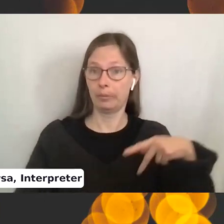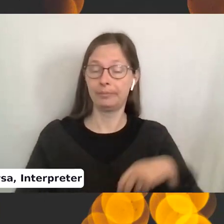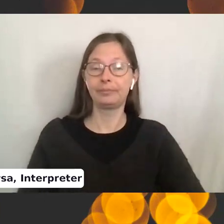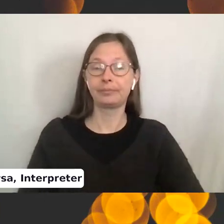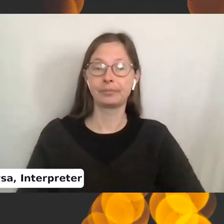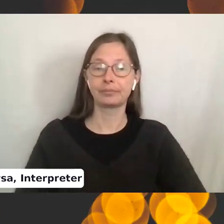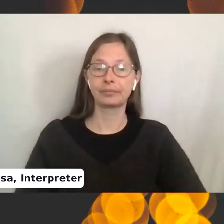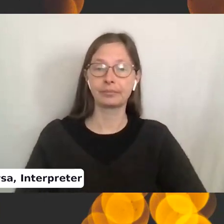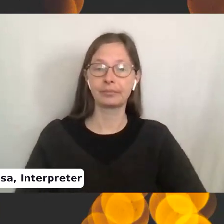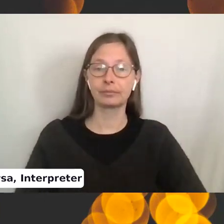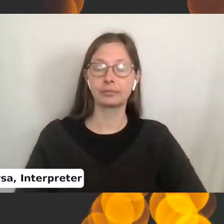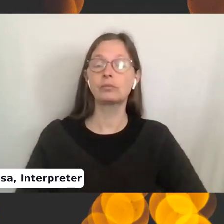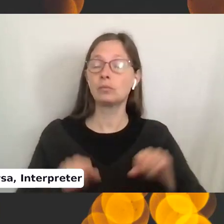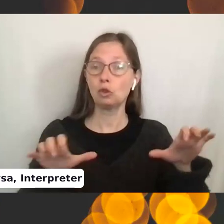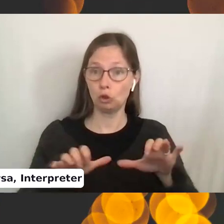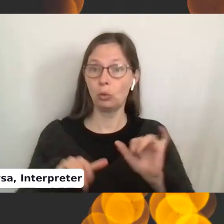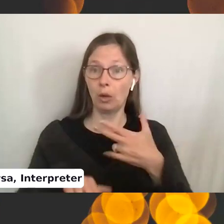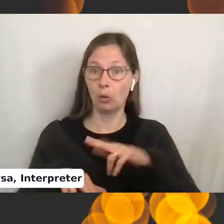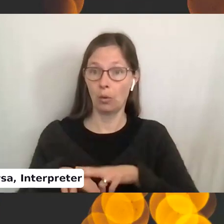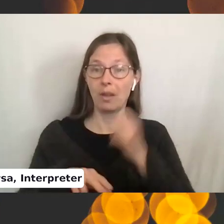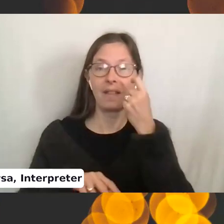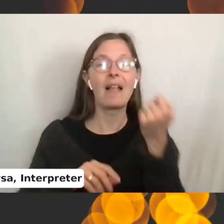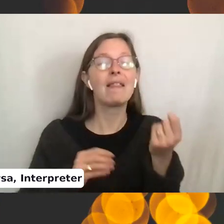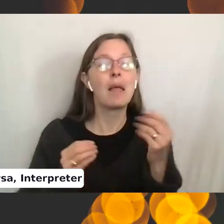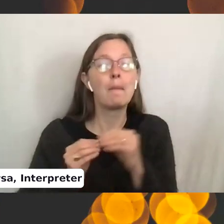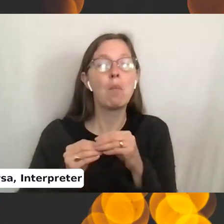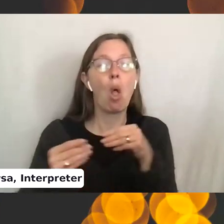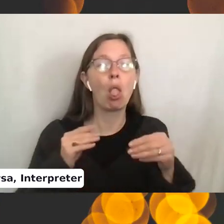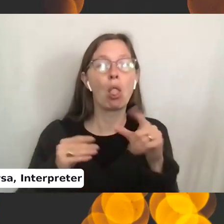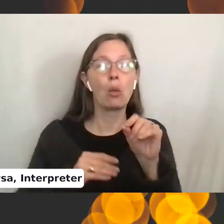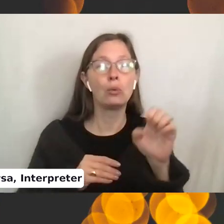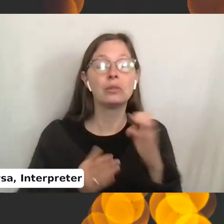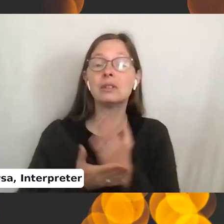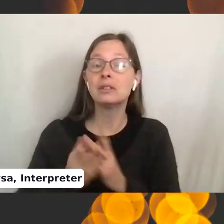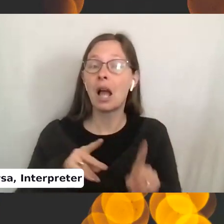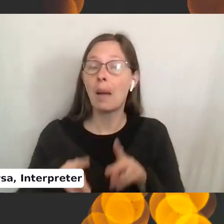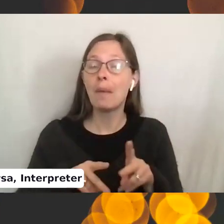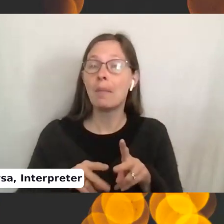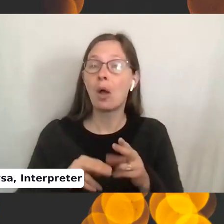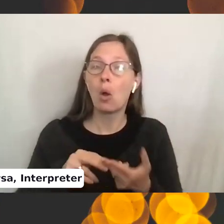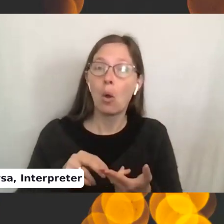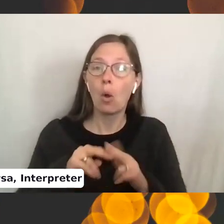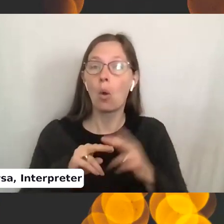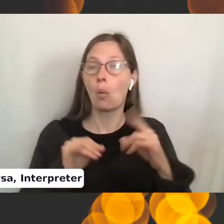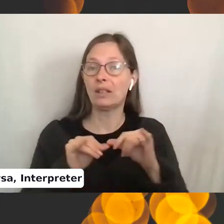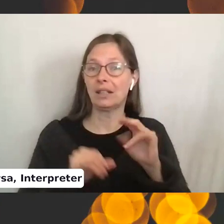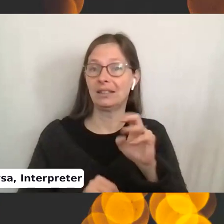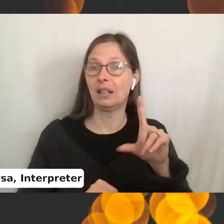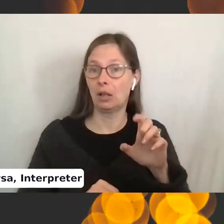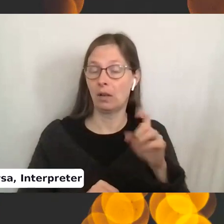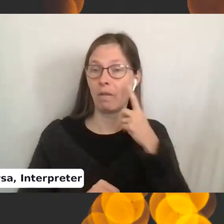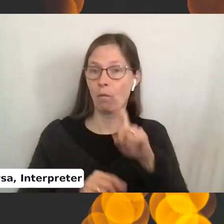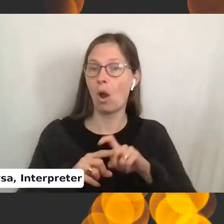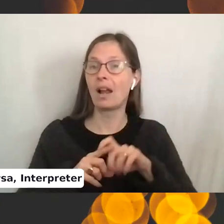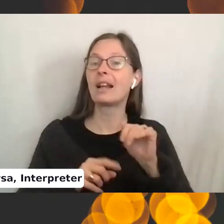you do the stitch like normal, but a little looser. Some people go up a size on the needles for casting